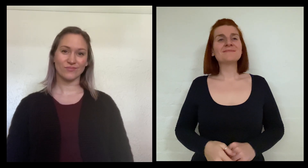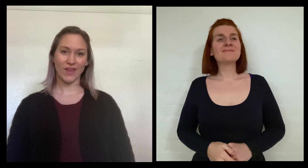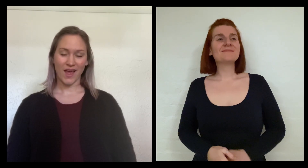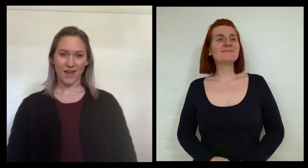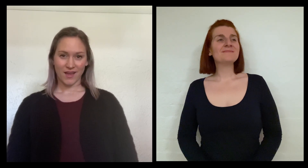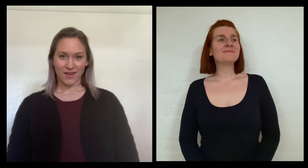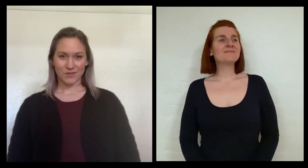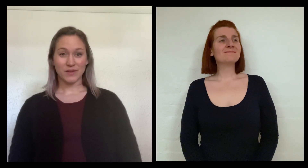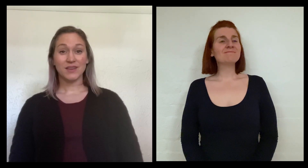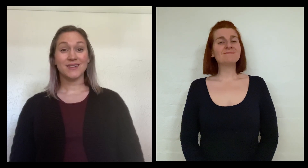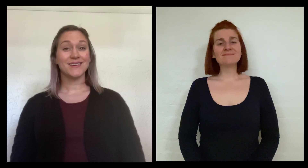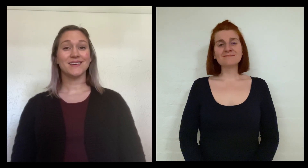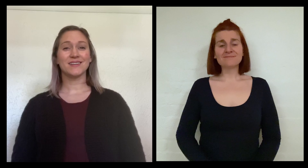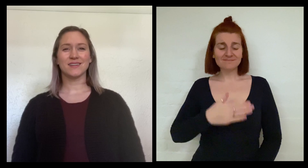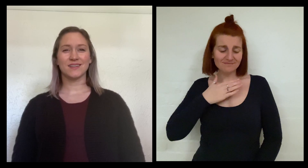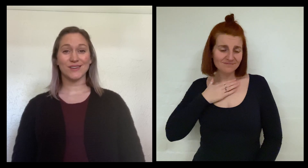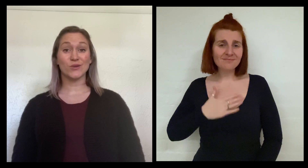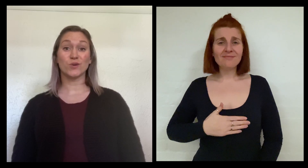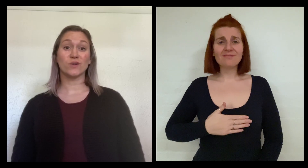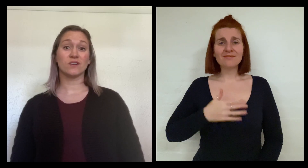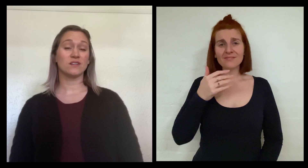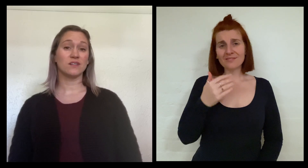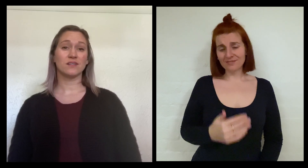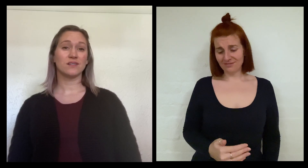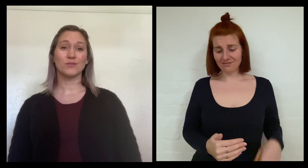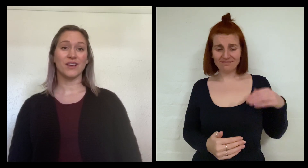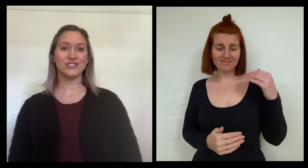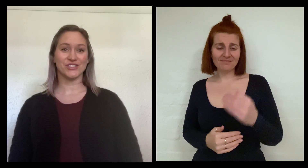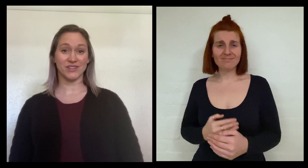Be a good machine